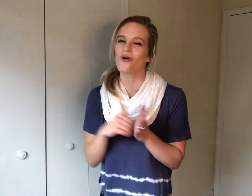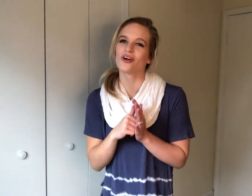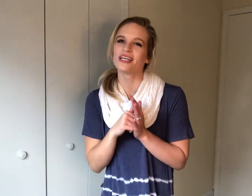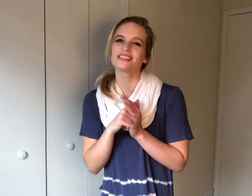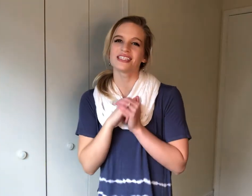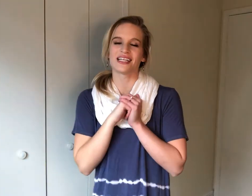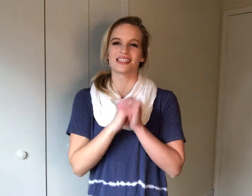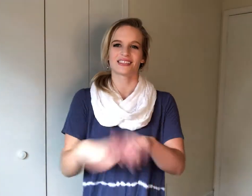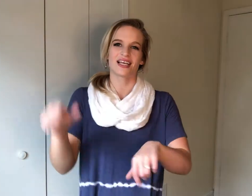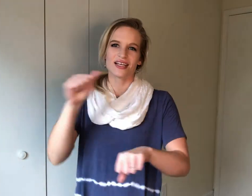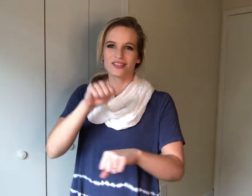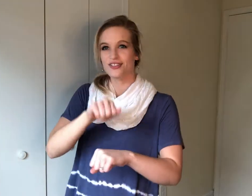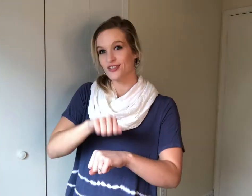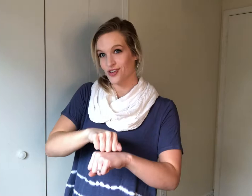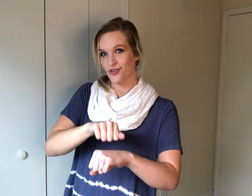chorus and it's stone